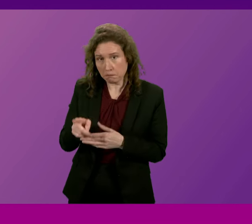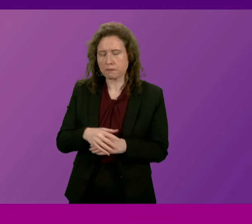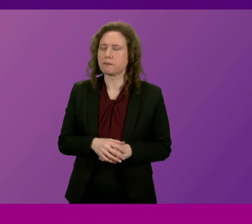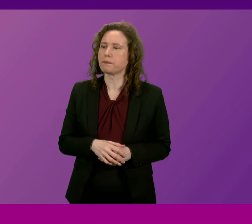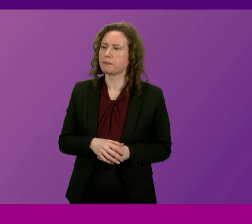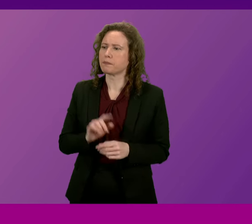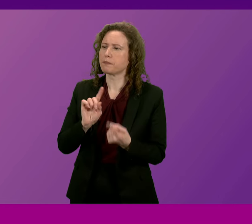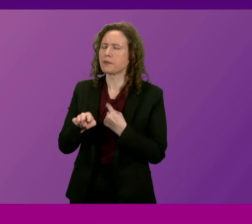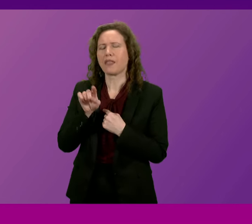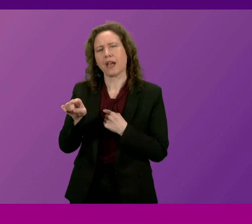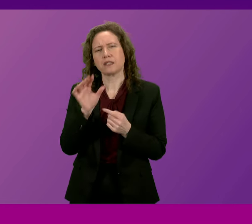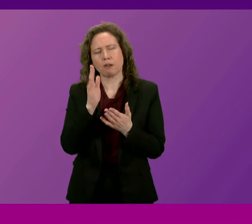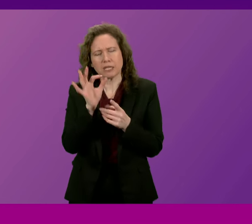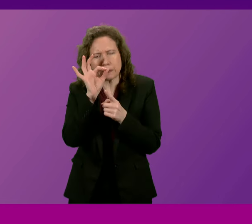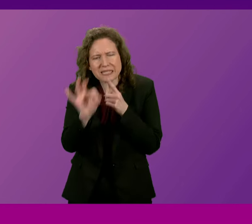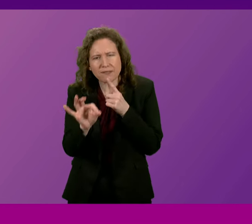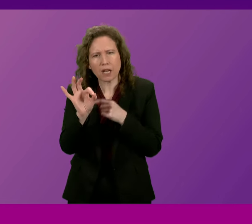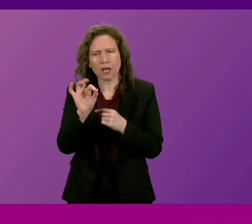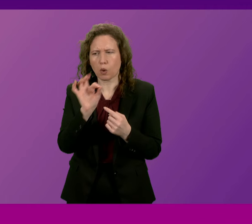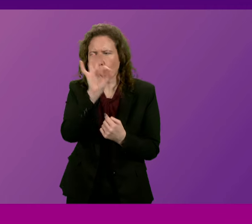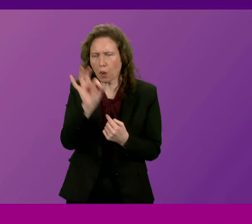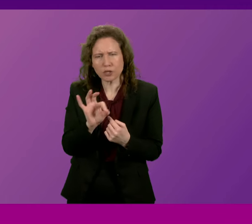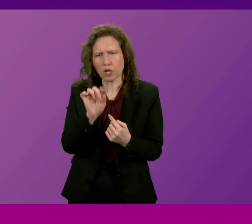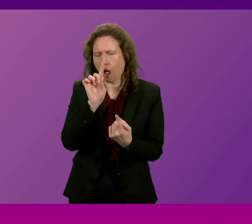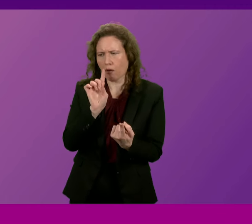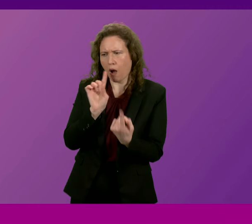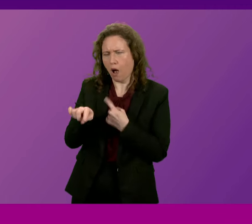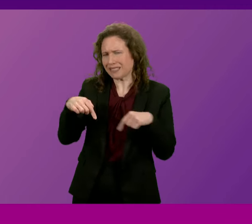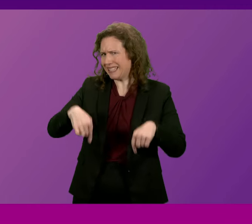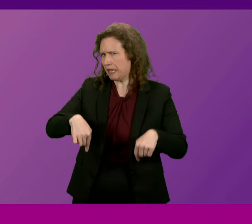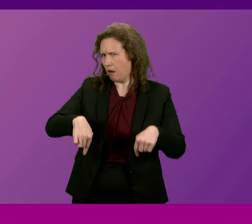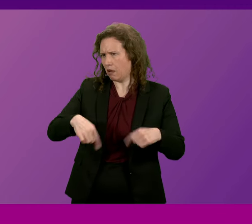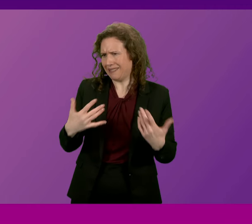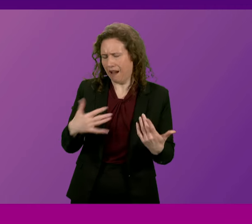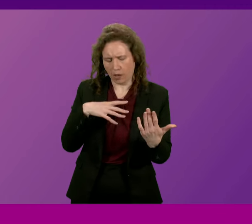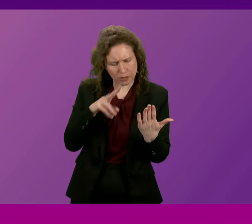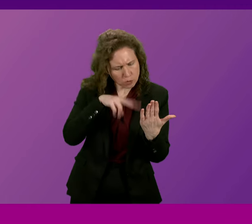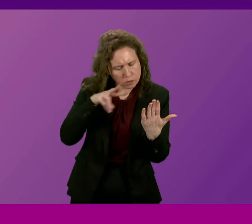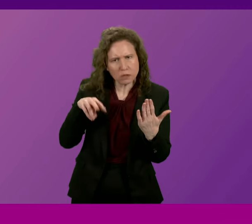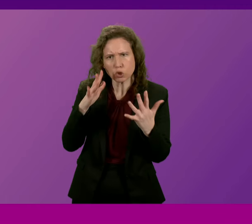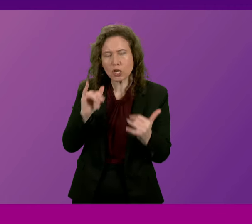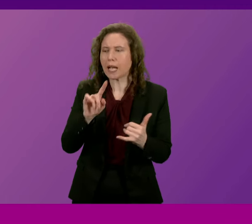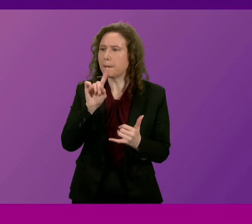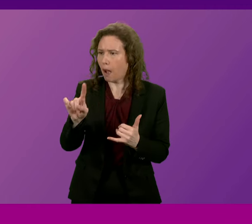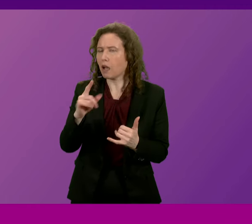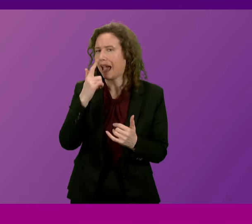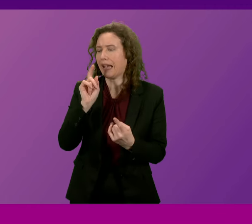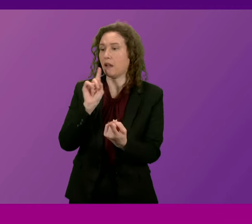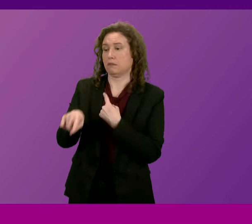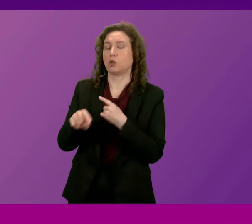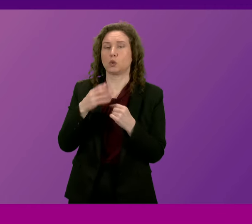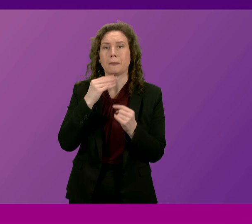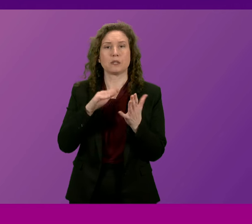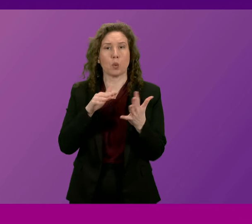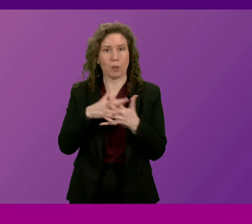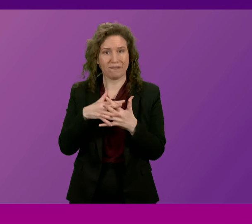more definitive question than I can answer in the Parliamentary Chamber today. But what I can say to Mr Whitfield